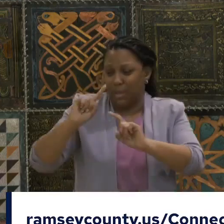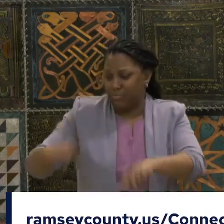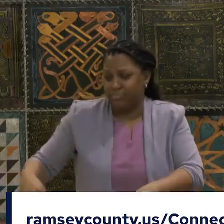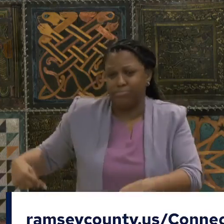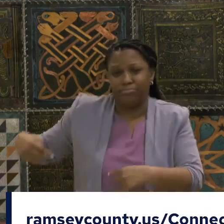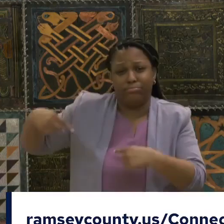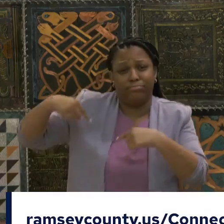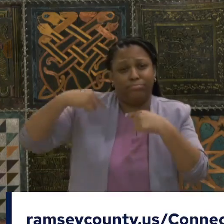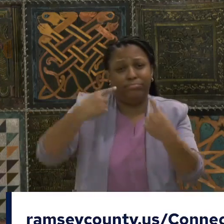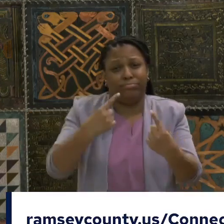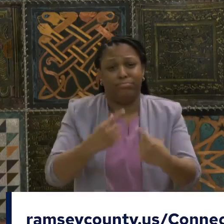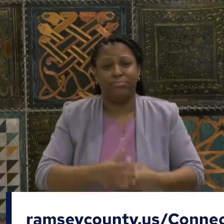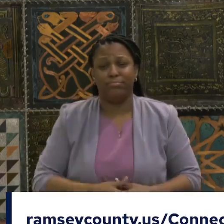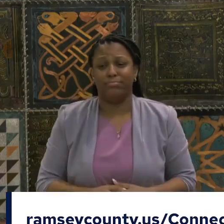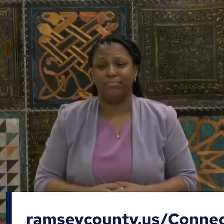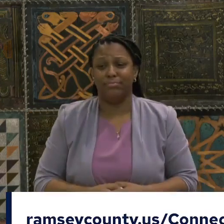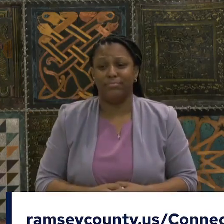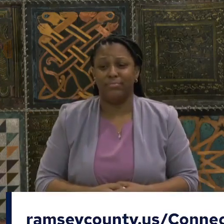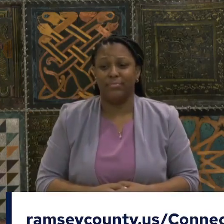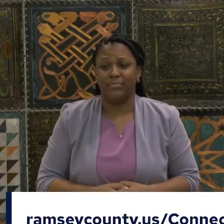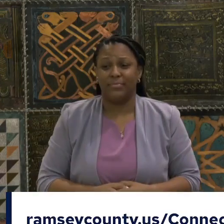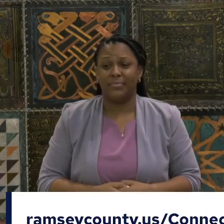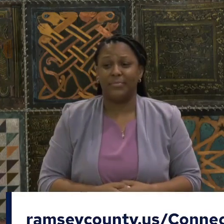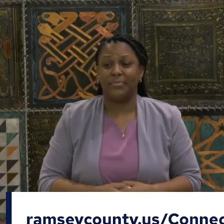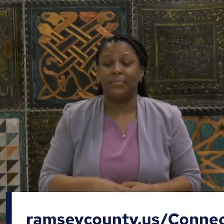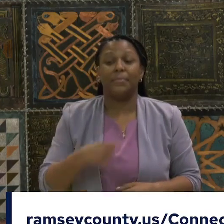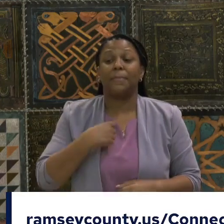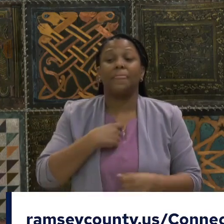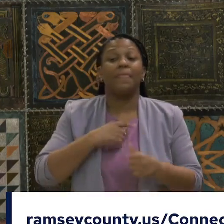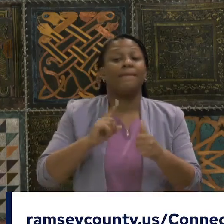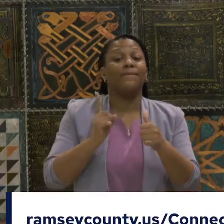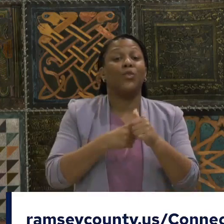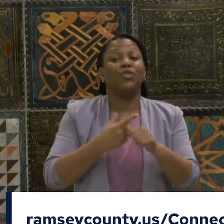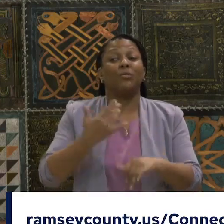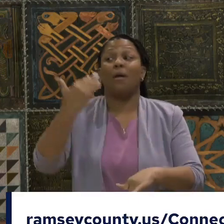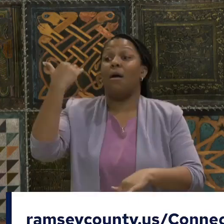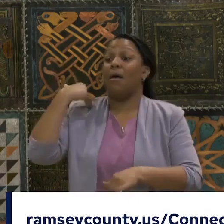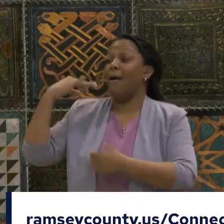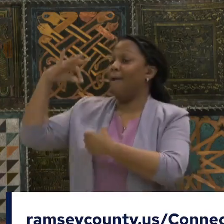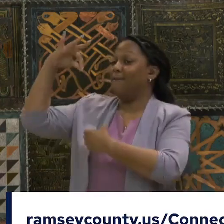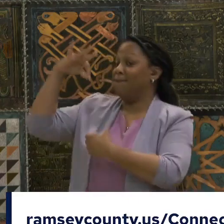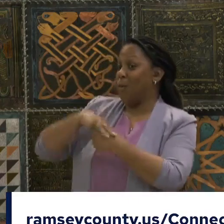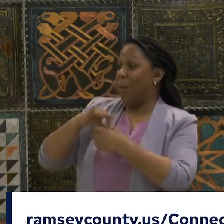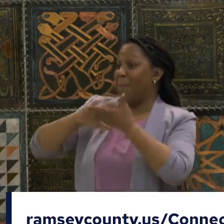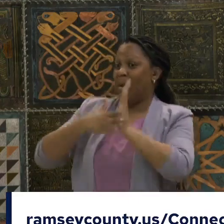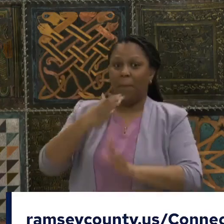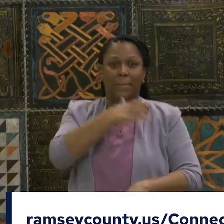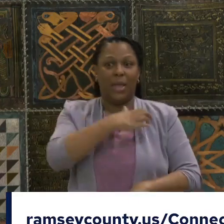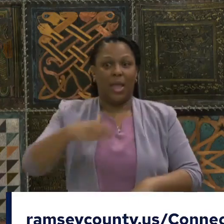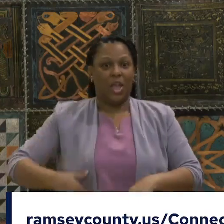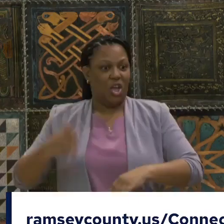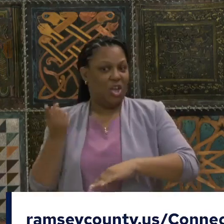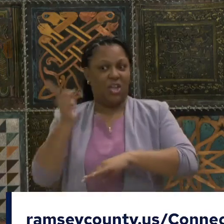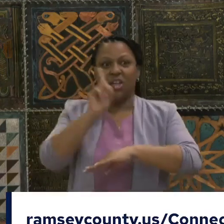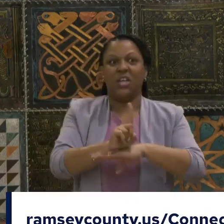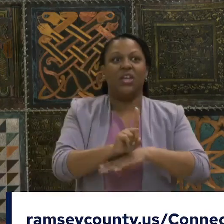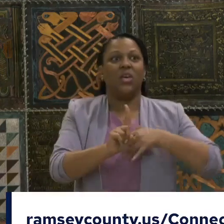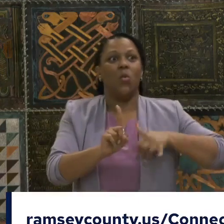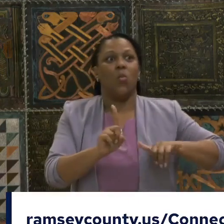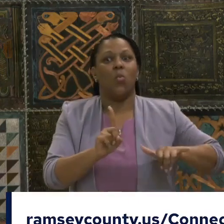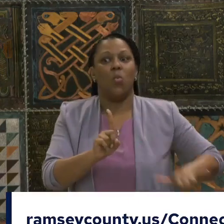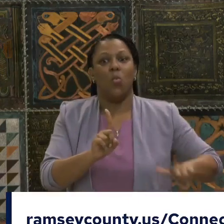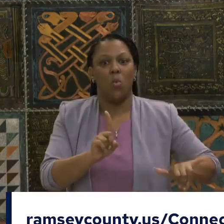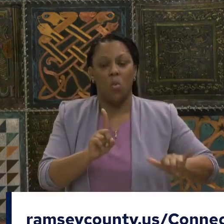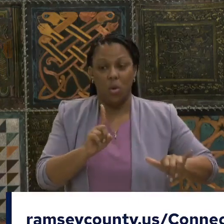when I got into my office, when I first got elected, there was no magic wand there. I don't just get